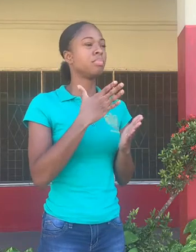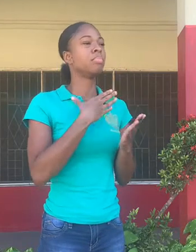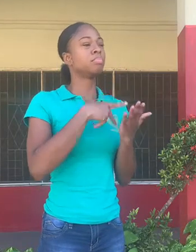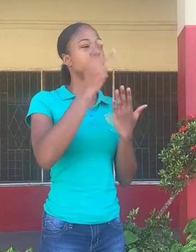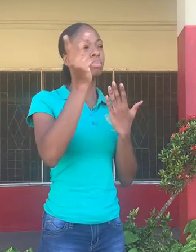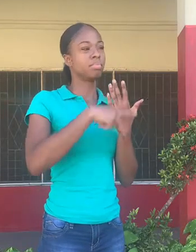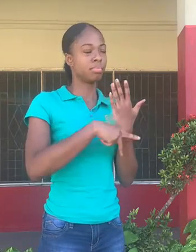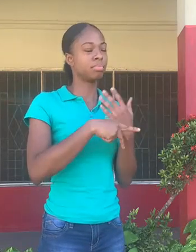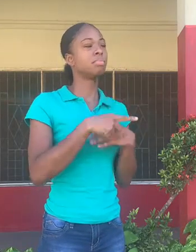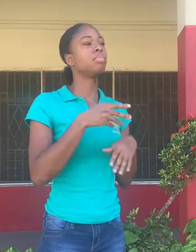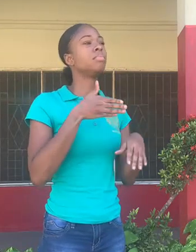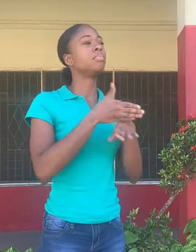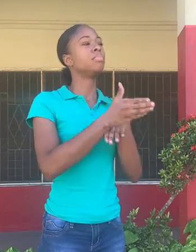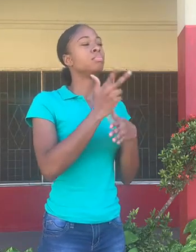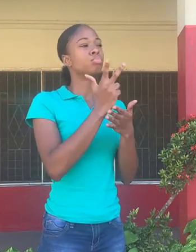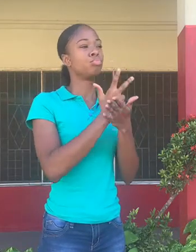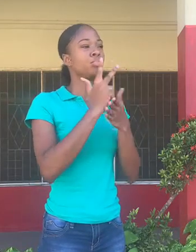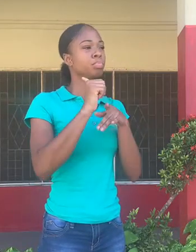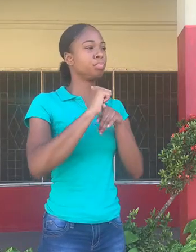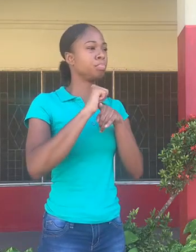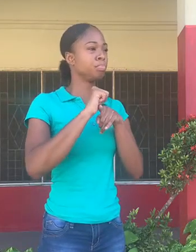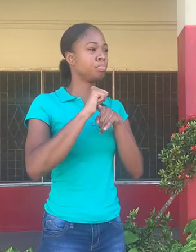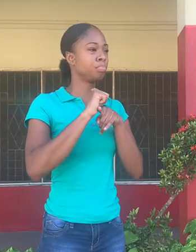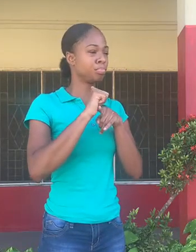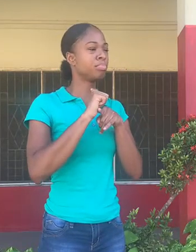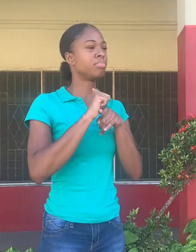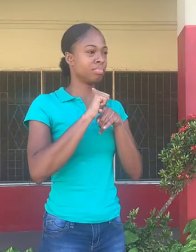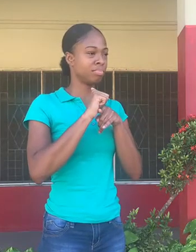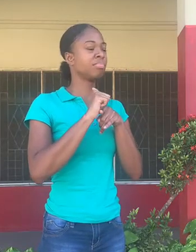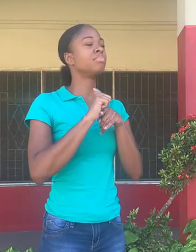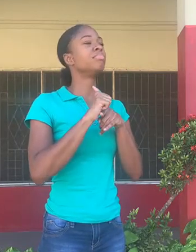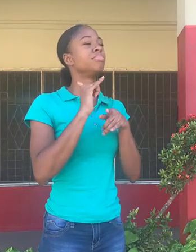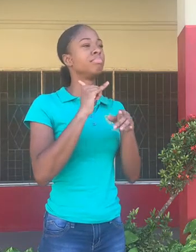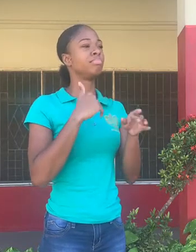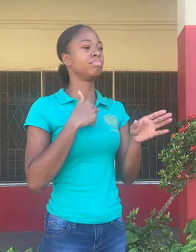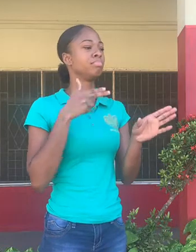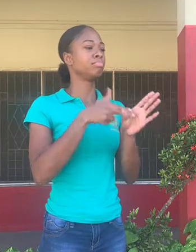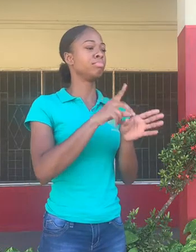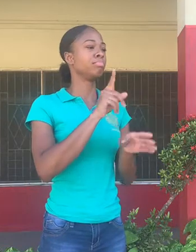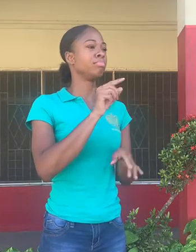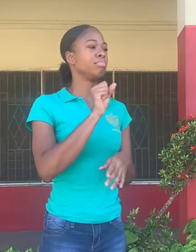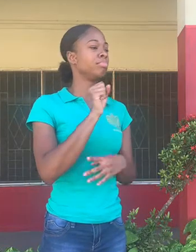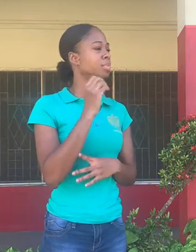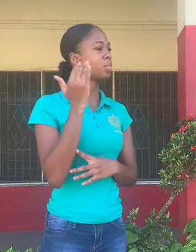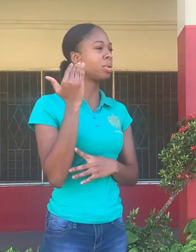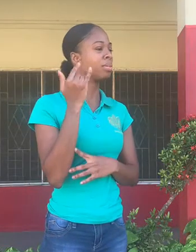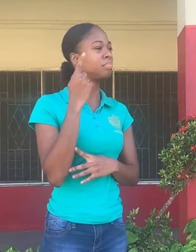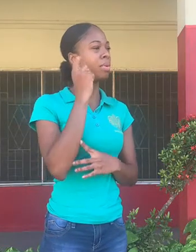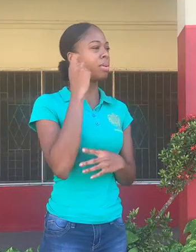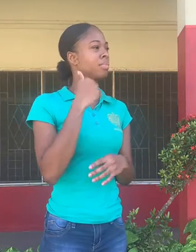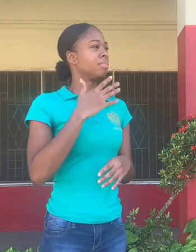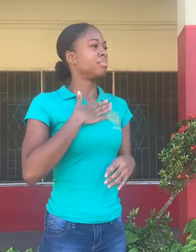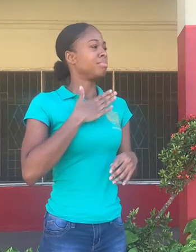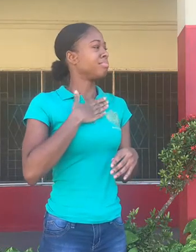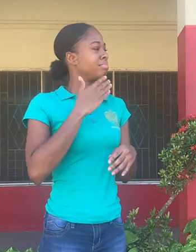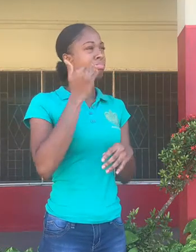I studied food preparation, and I had three weeks training, and afterwards I joined DTS.